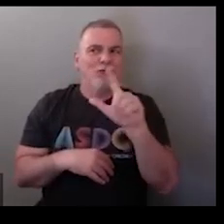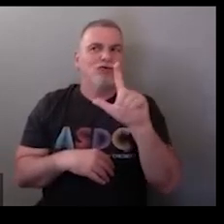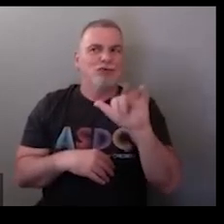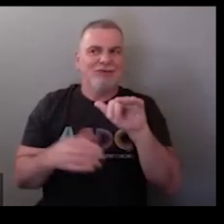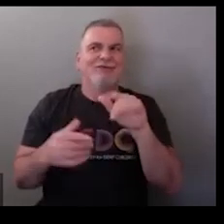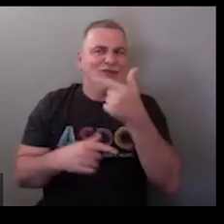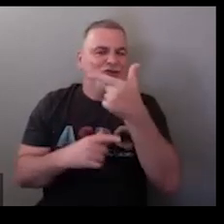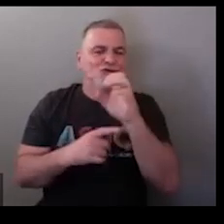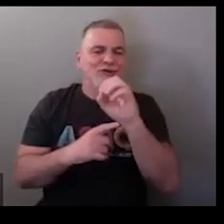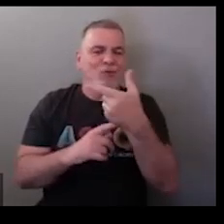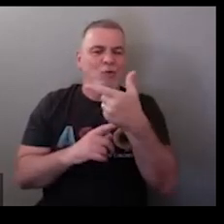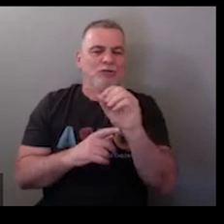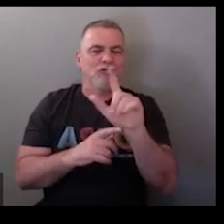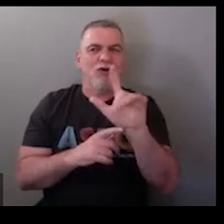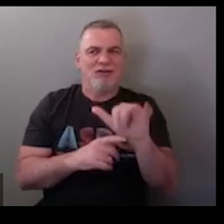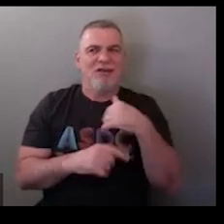geology you'd spell